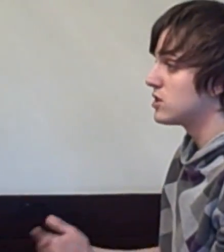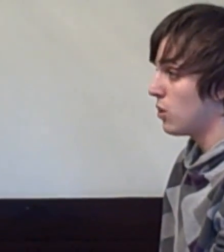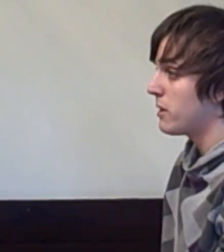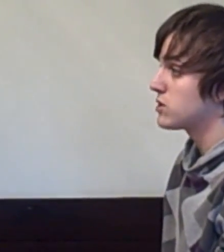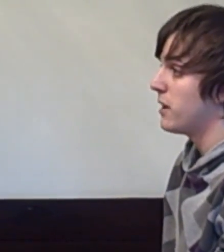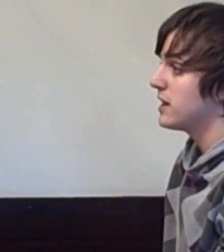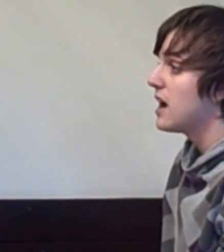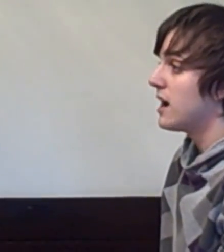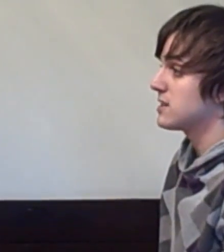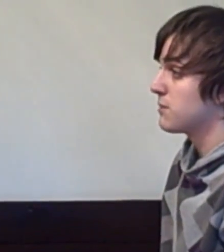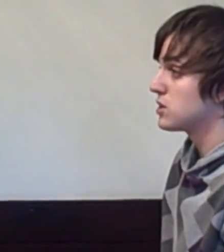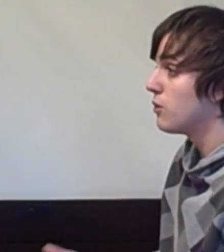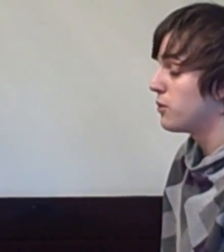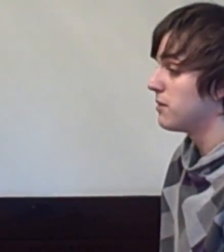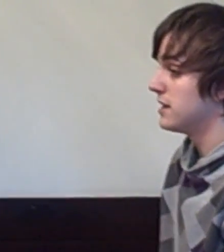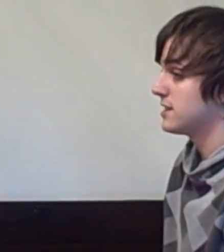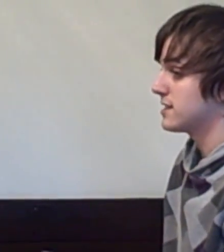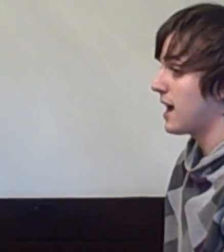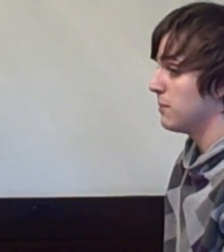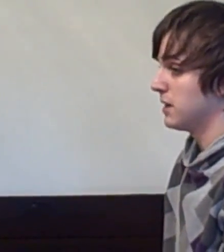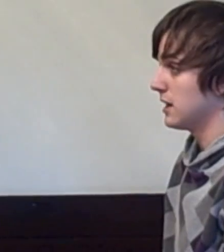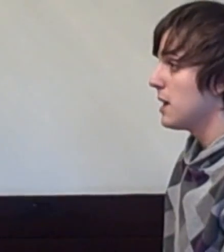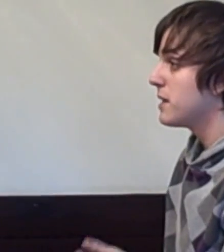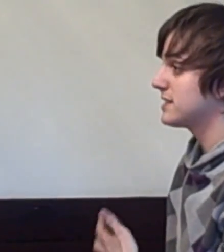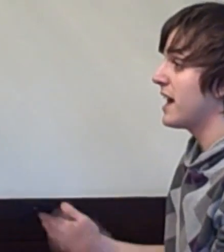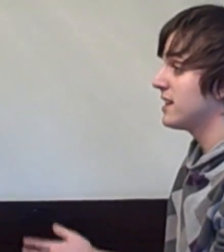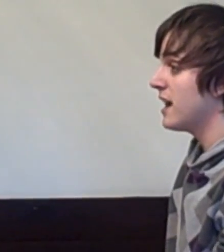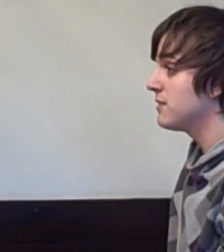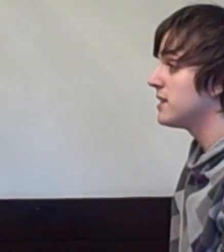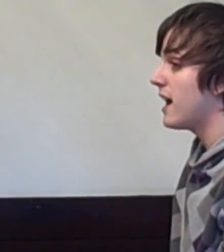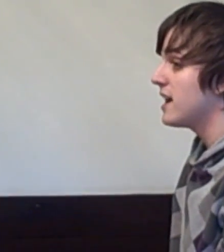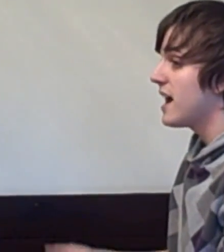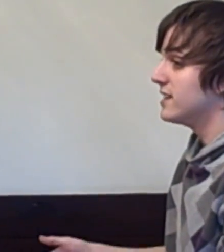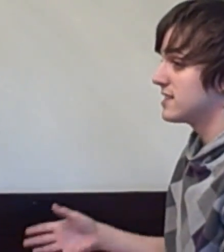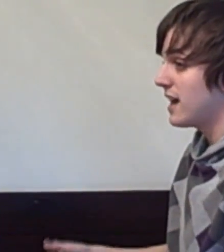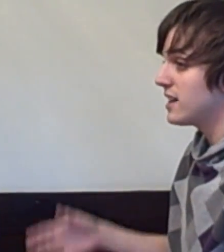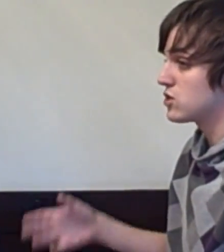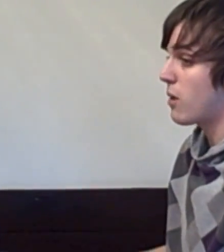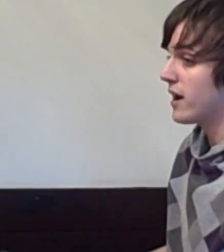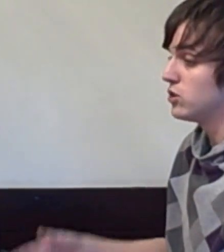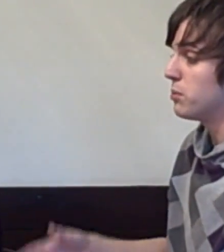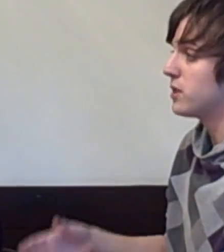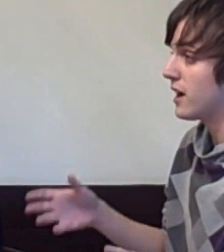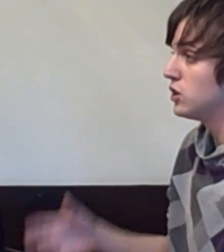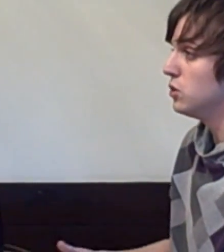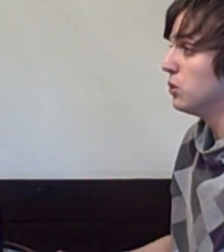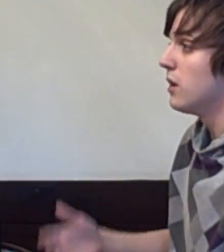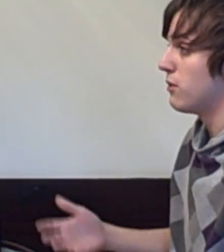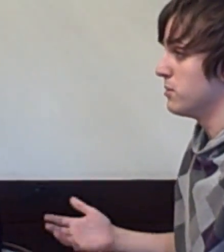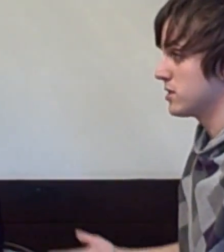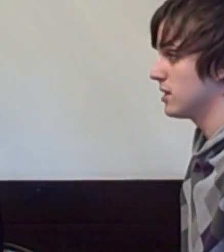so much money on something so frivolous as gambling. Because at the end of the day, the state is trying to protect you from yourself.